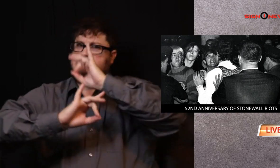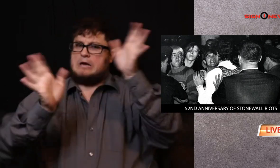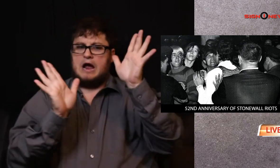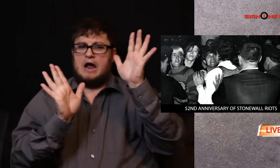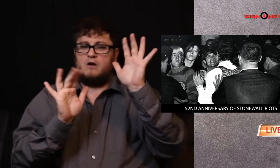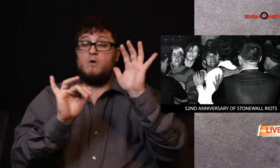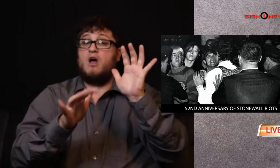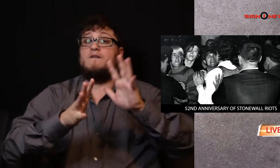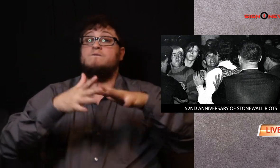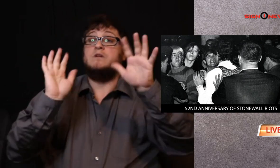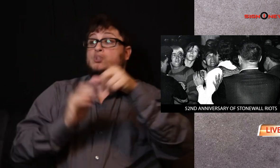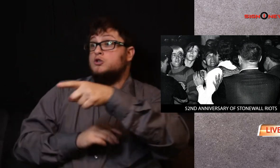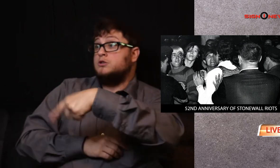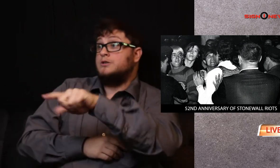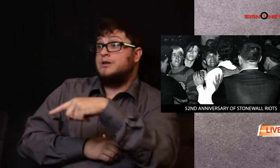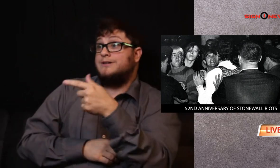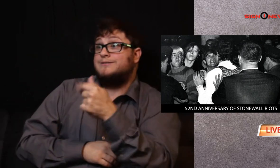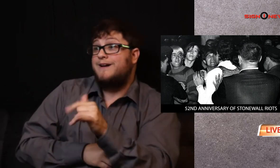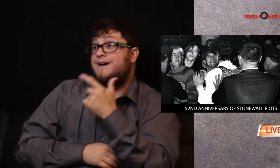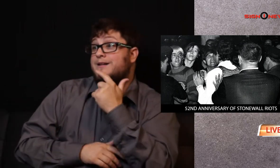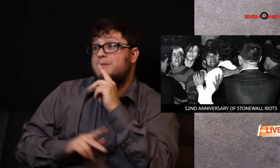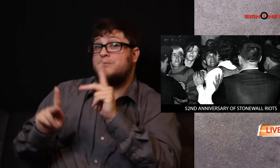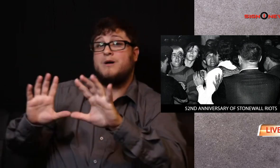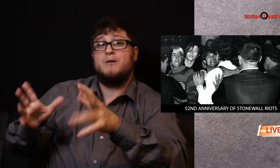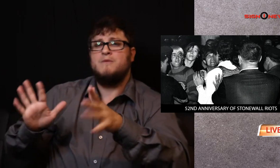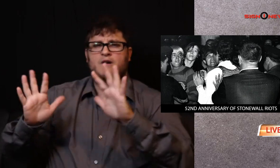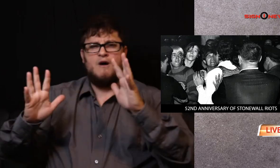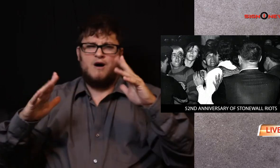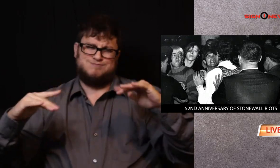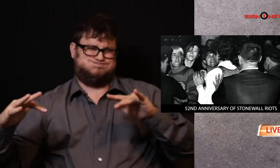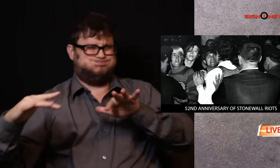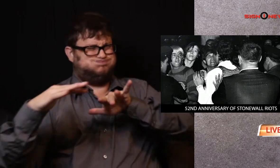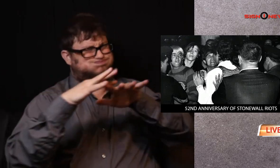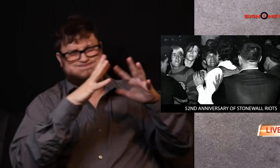police turned violent during an early morning raid of the bar.